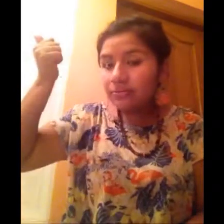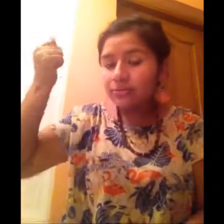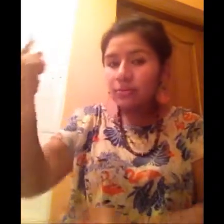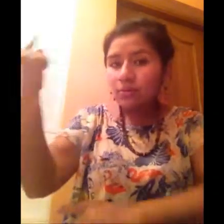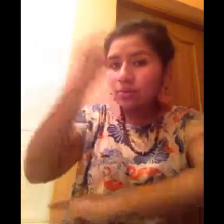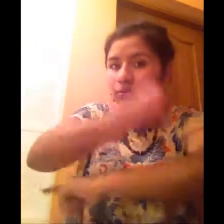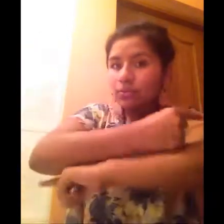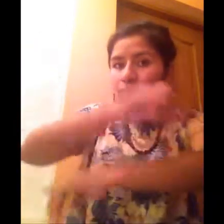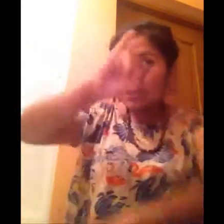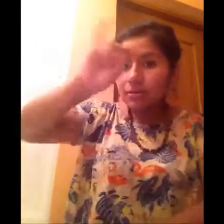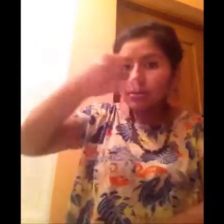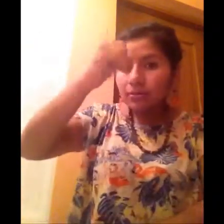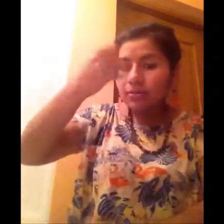I don't